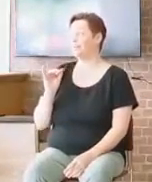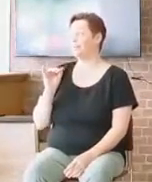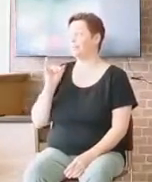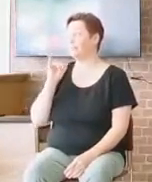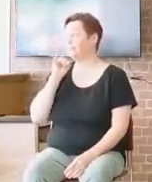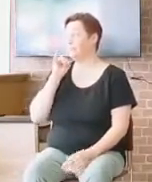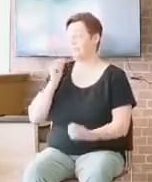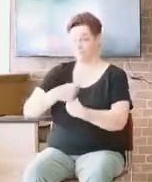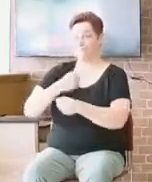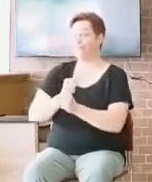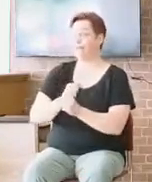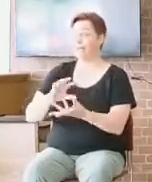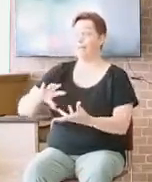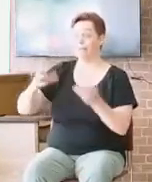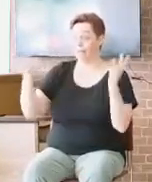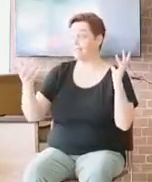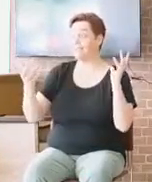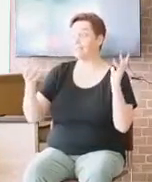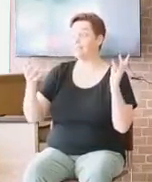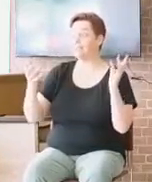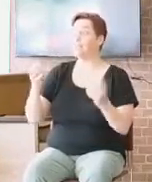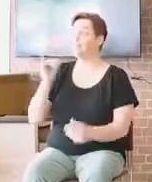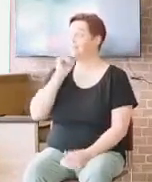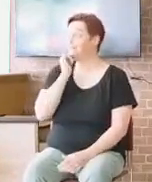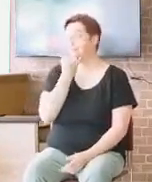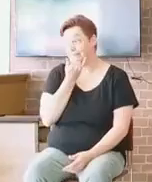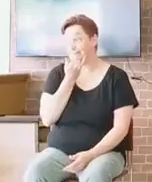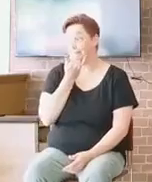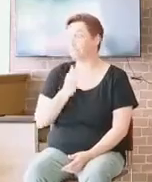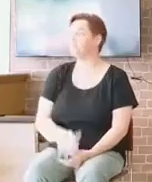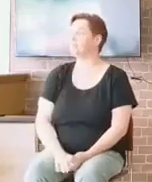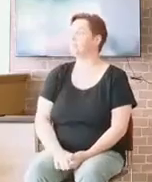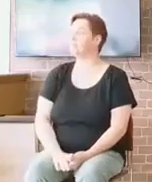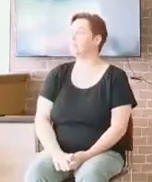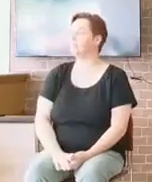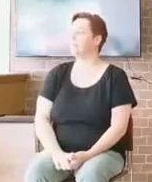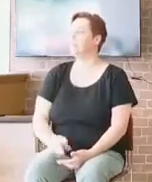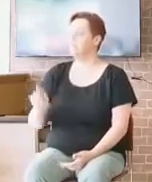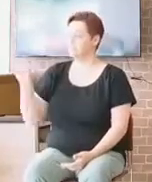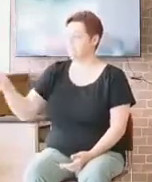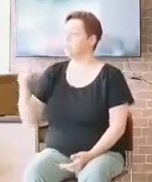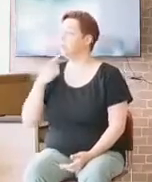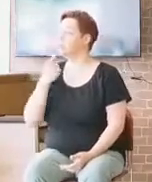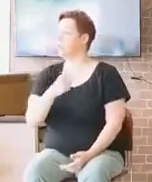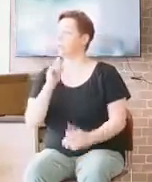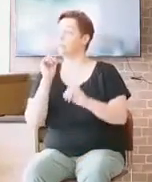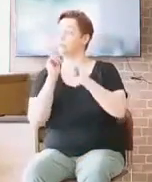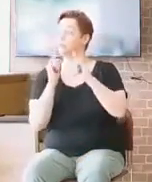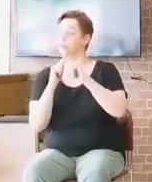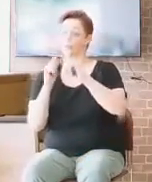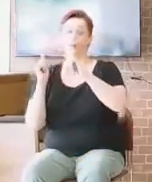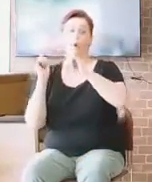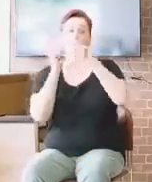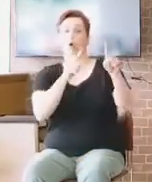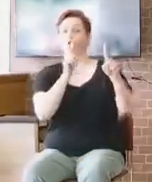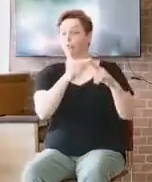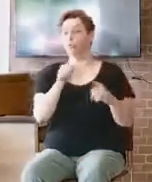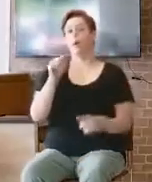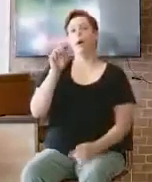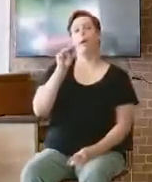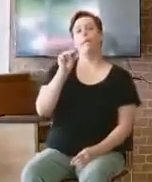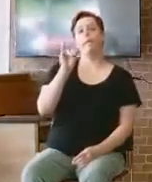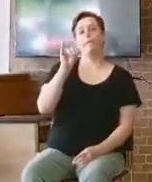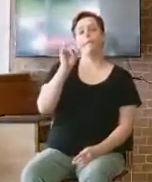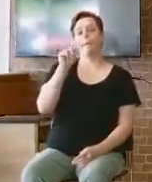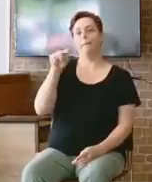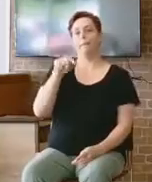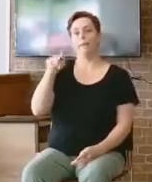you know, we want to get right with God. And Samuel said, go to Mizpah and just go there and wait. And they picked up the pitchers of water and poured them out